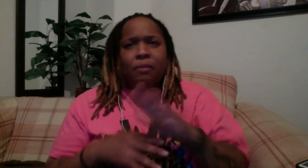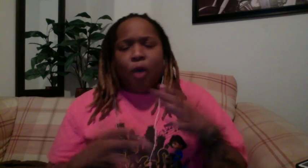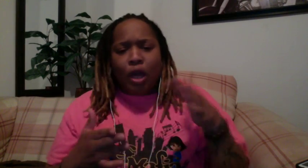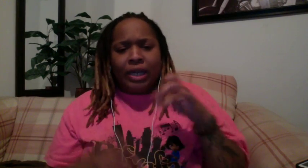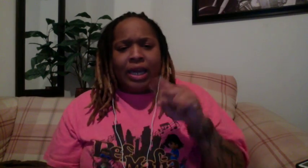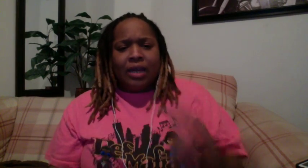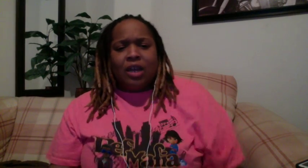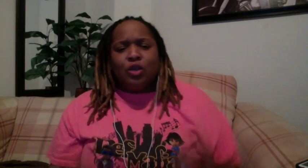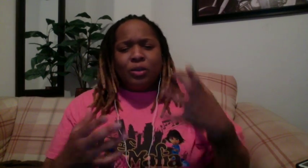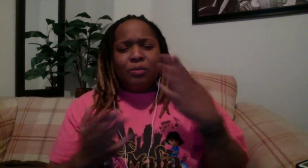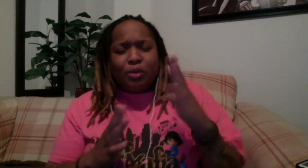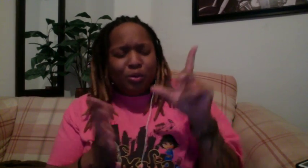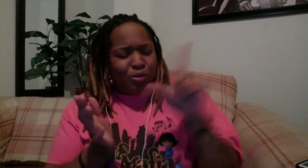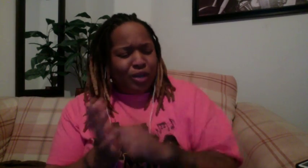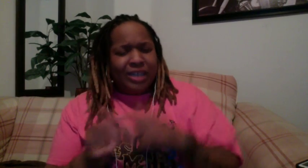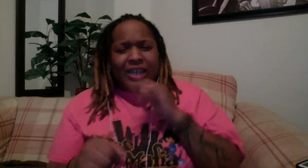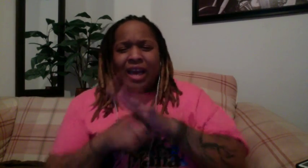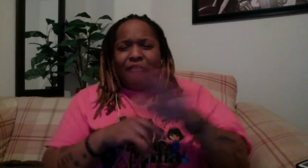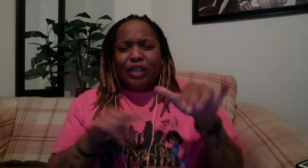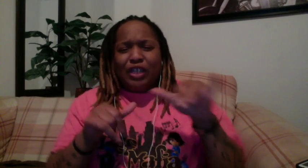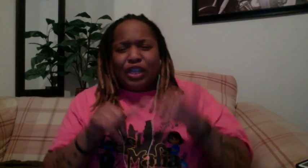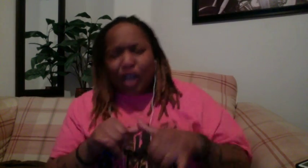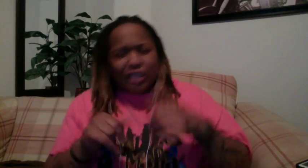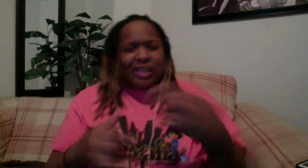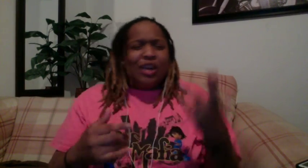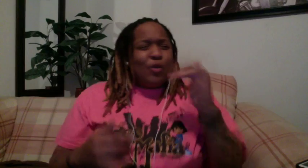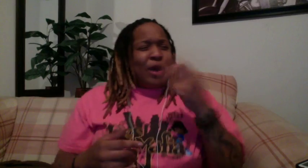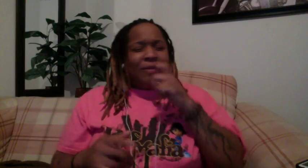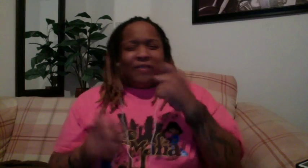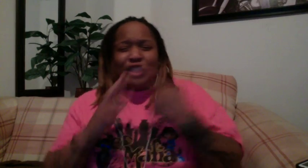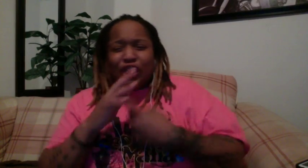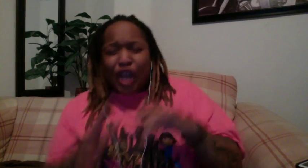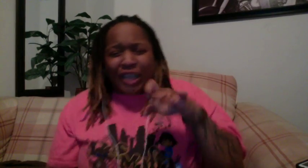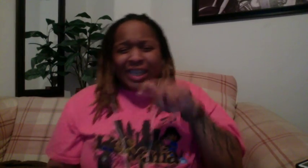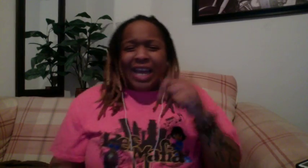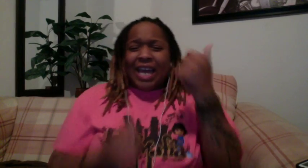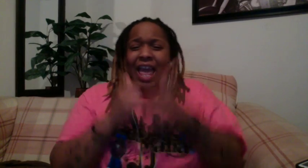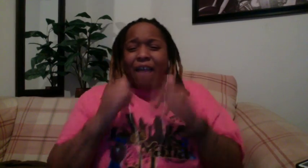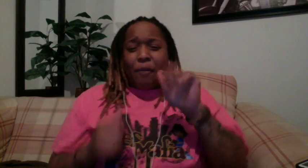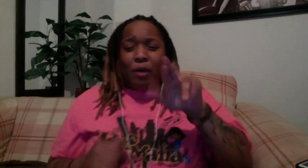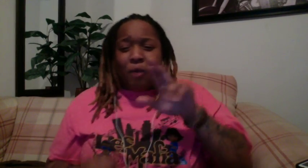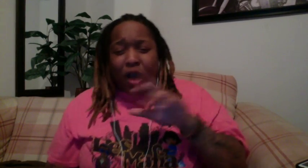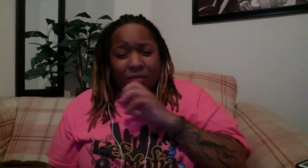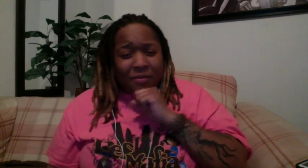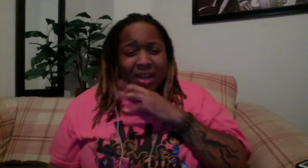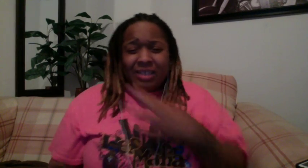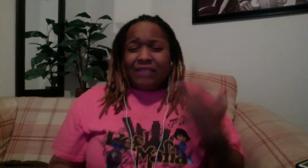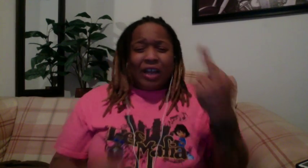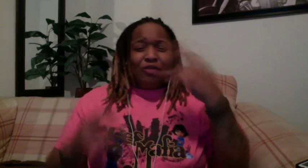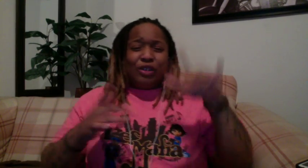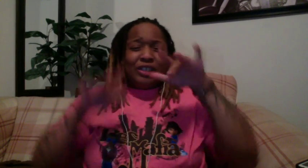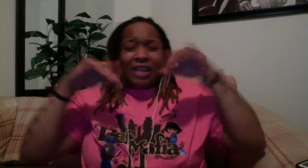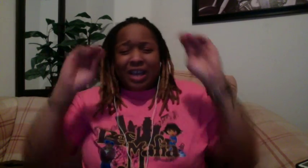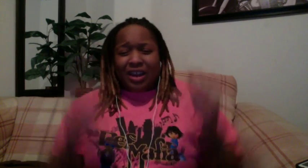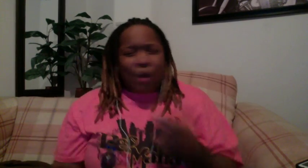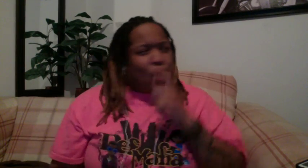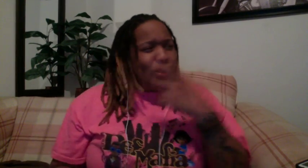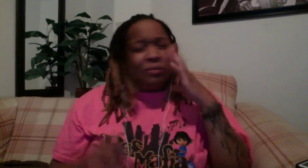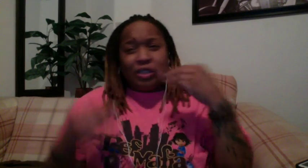barkin' yet Too many blueprints, not enough architects Climbing started there, still every bar's a mess Rock record sales of who the machine